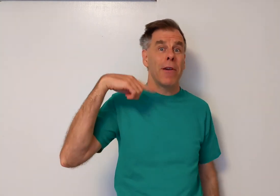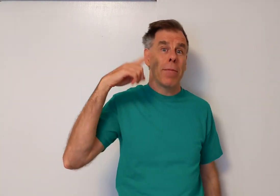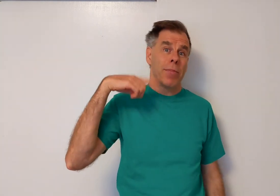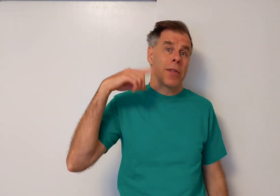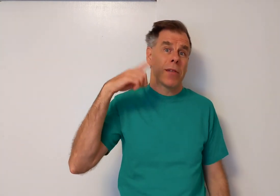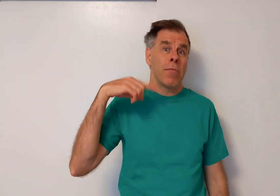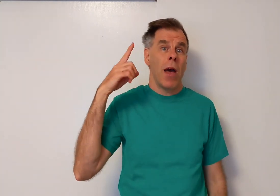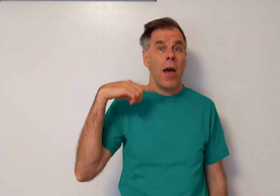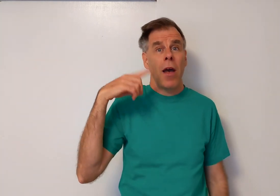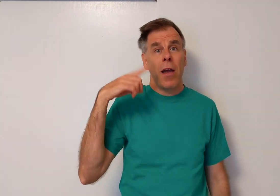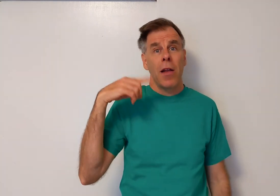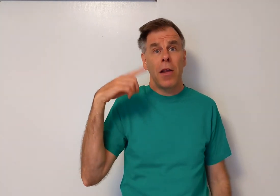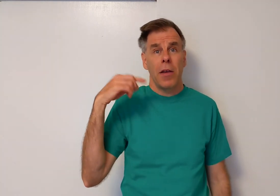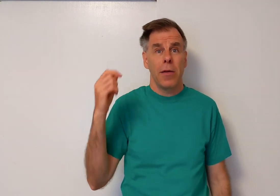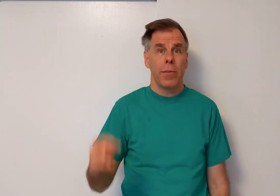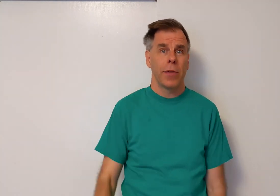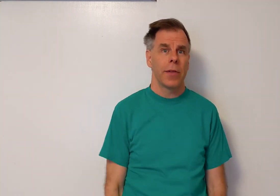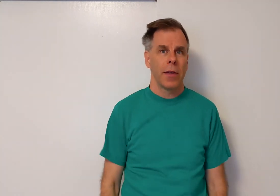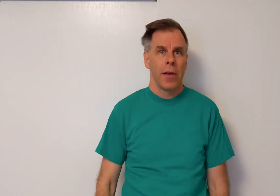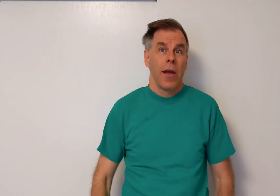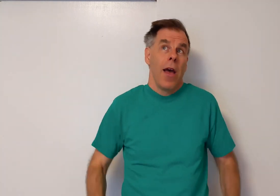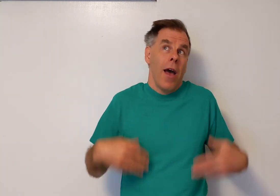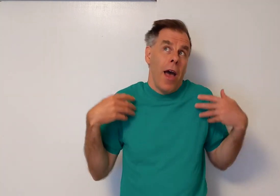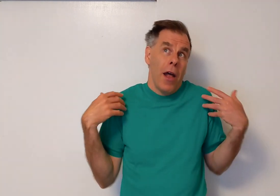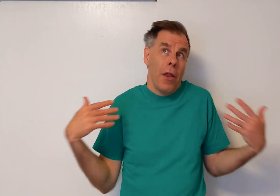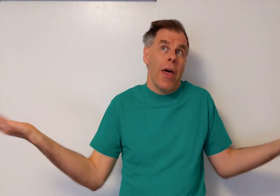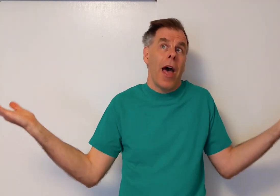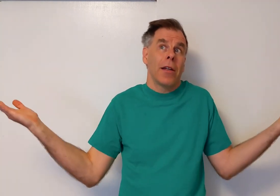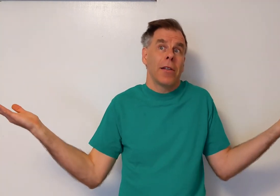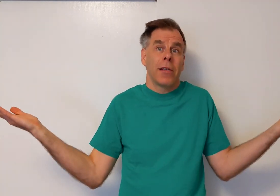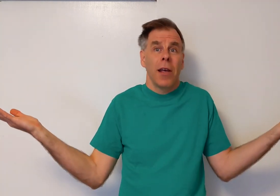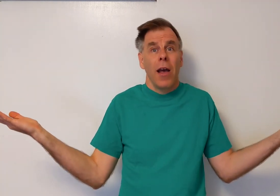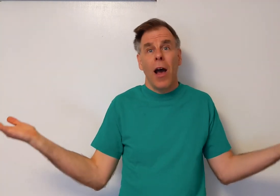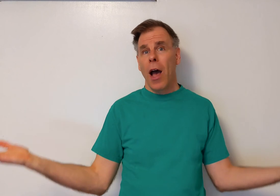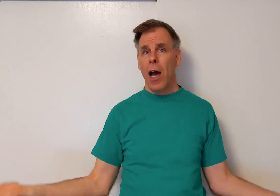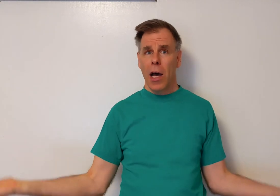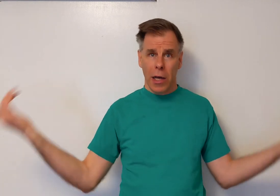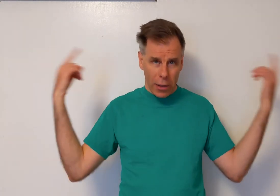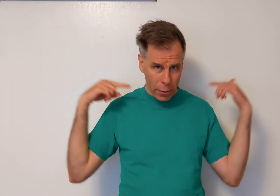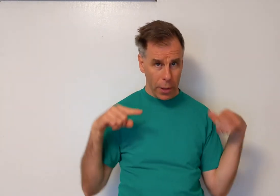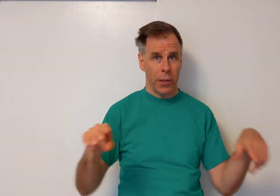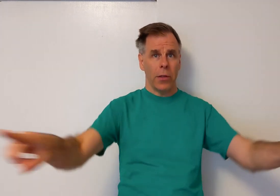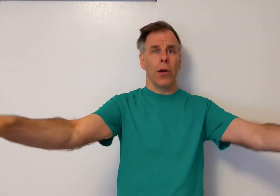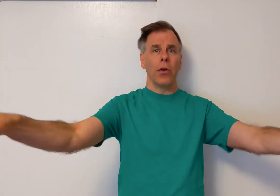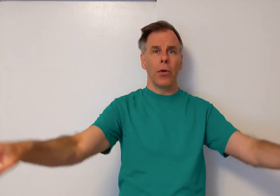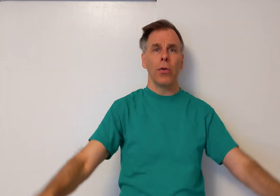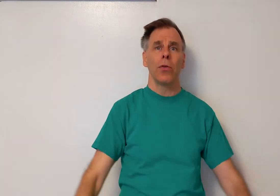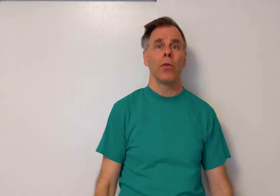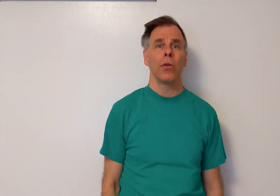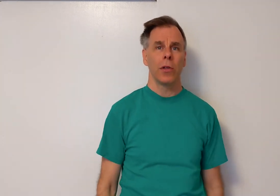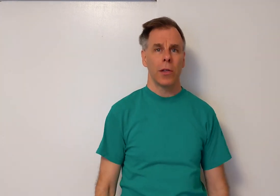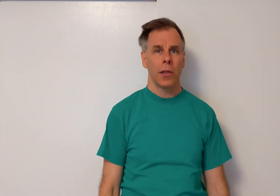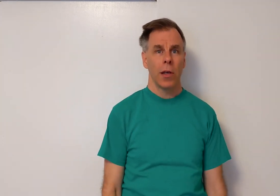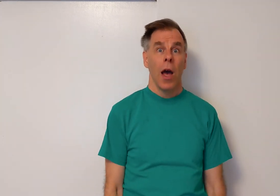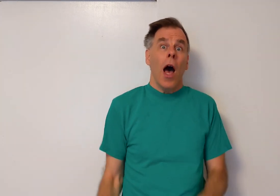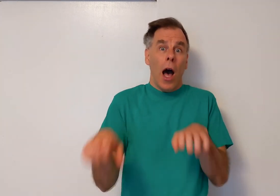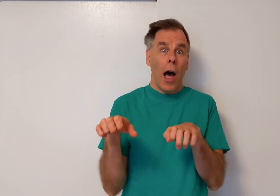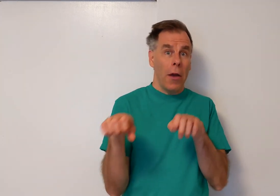flips my lips and that's how it goes. I